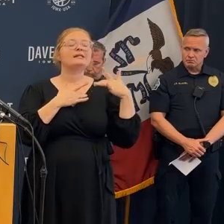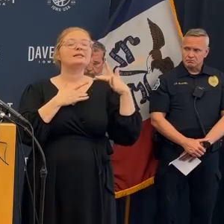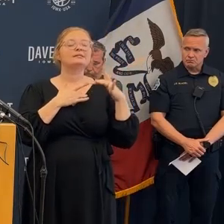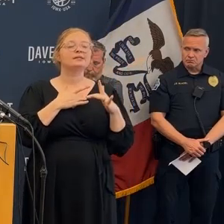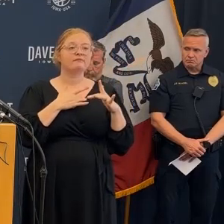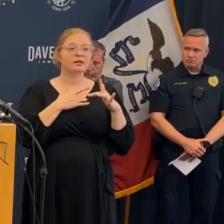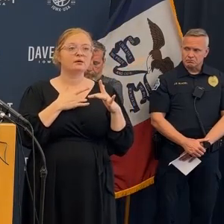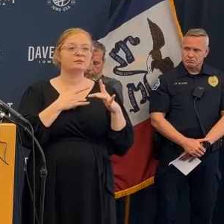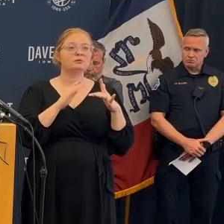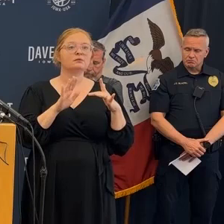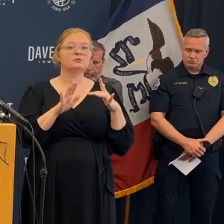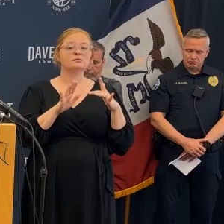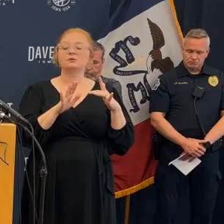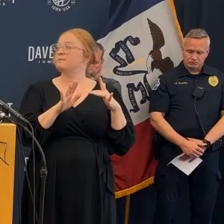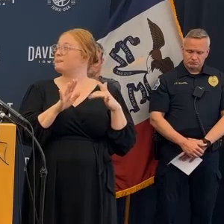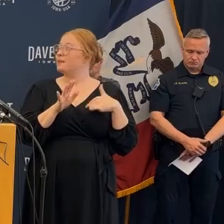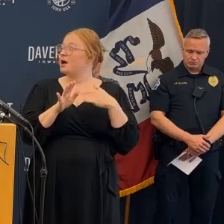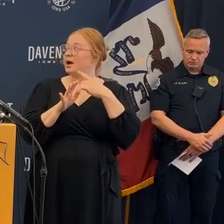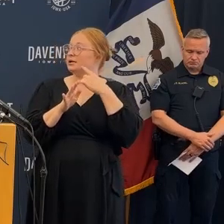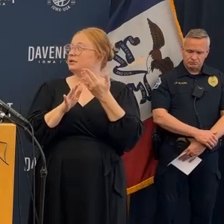the support is 100% behind